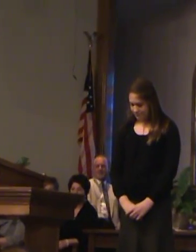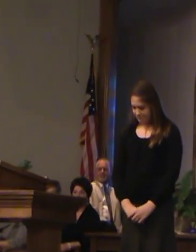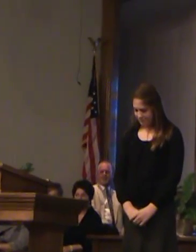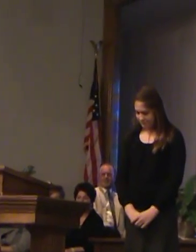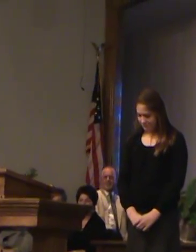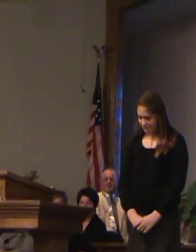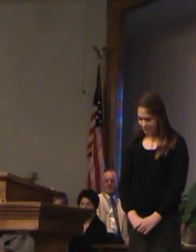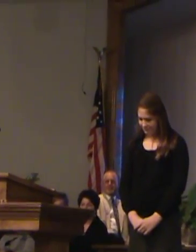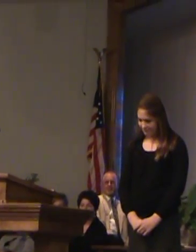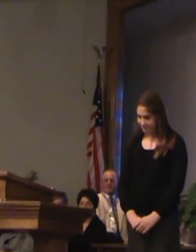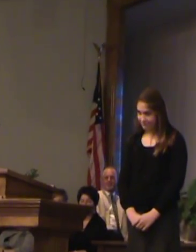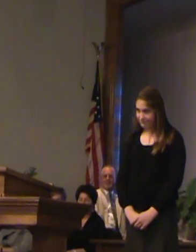Oh no